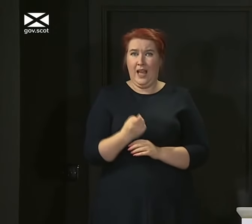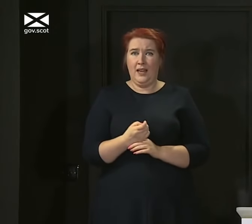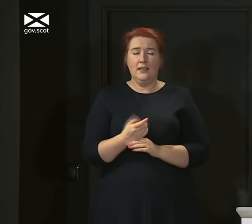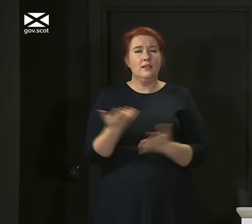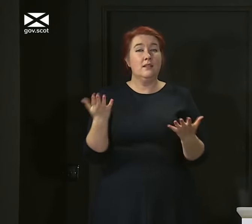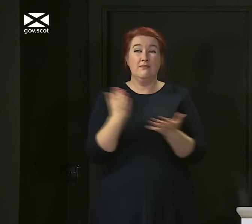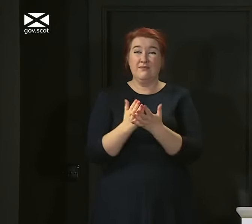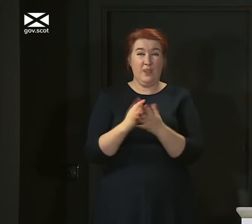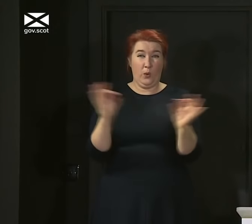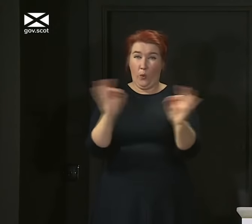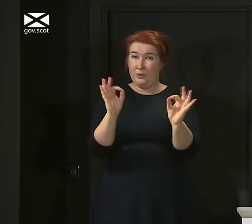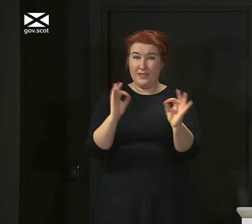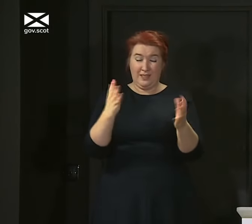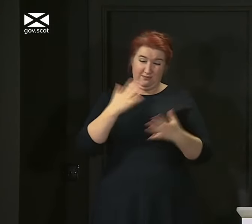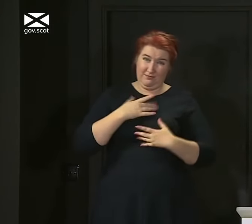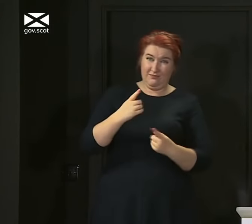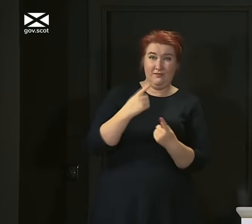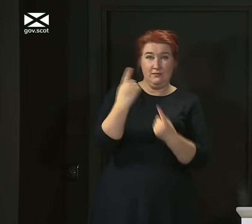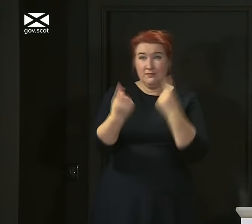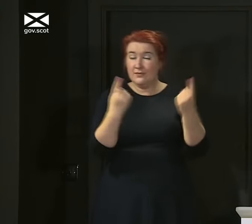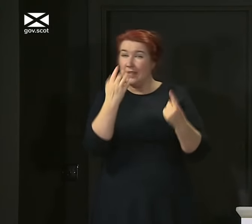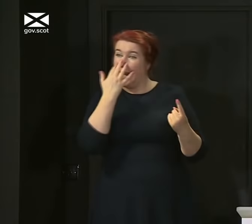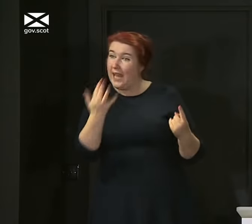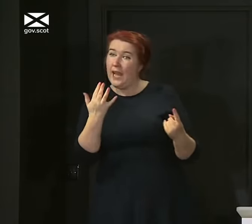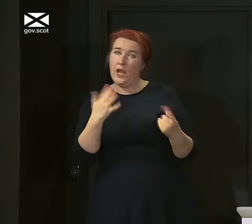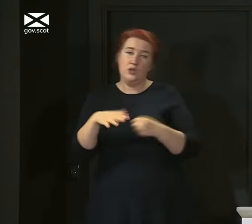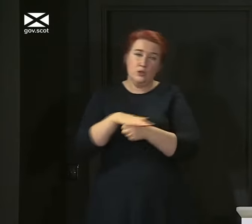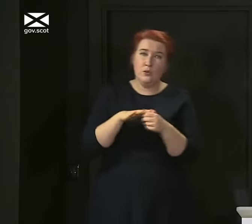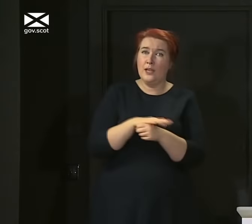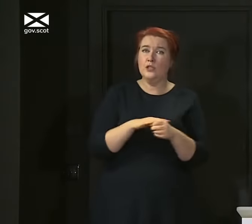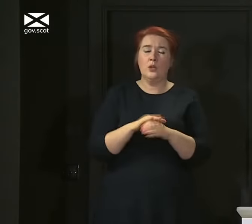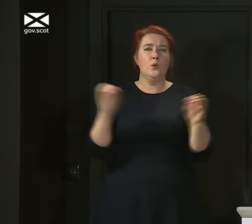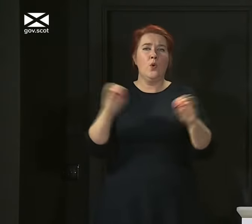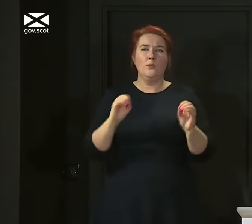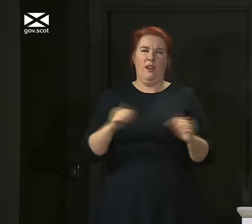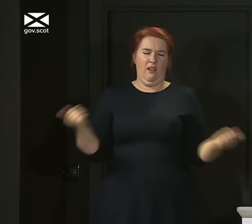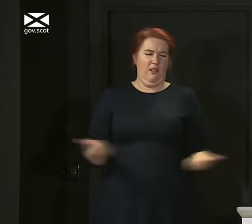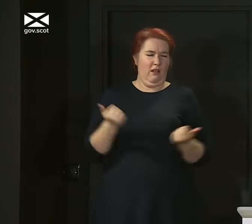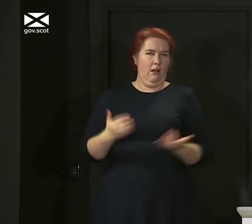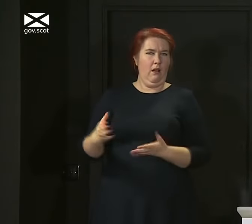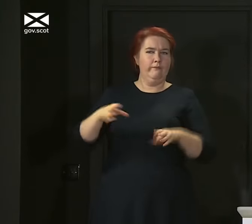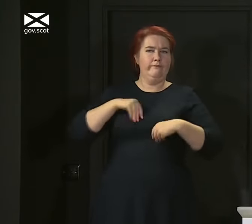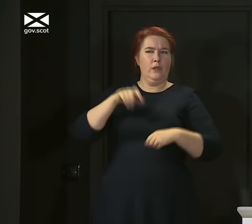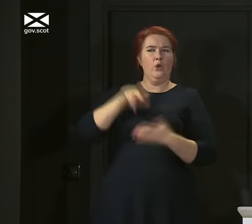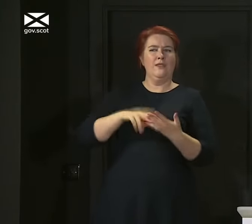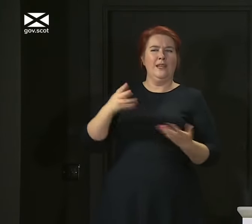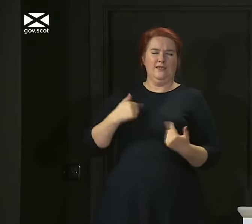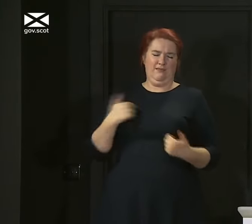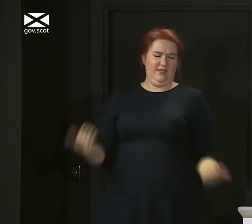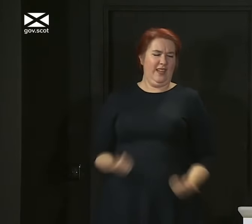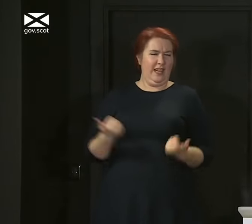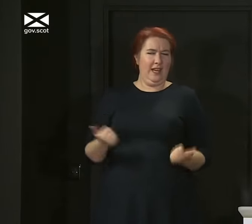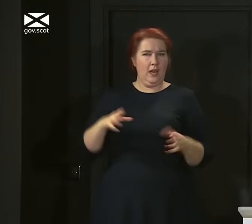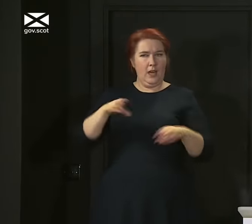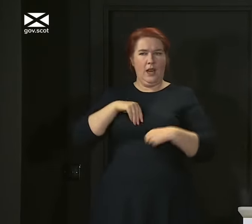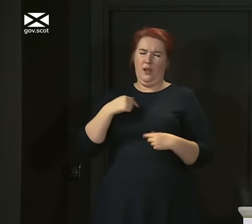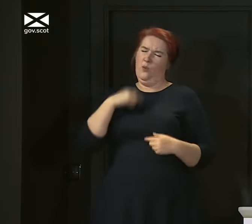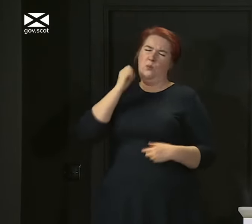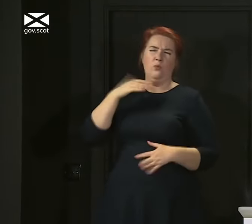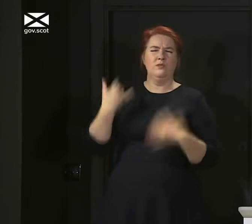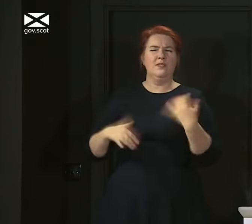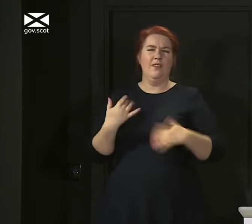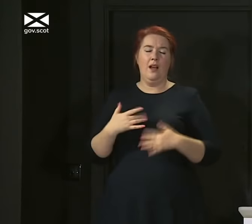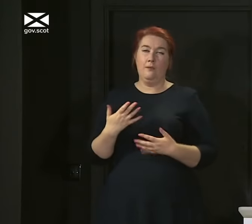whatever your age or circumstances, nobody can safely get COVID or assume that if they get it, they will not suffer